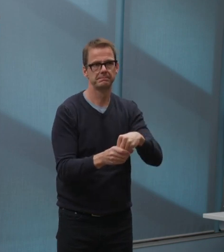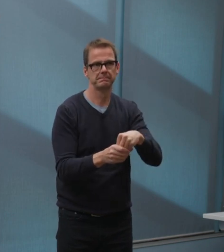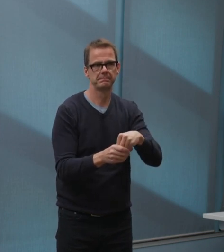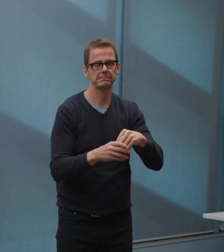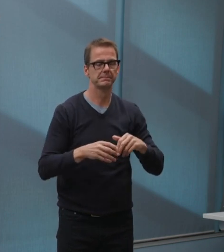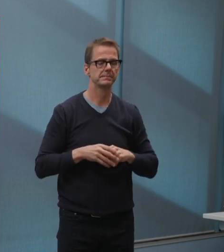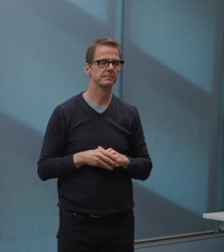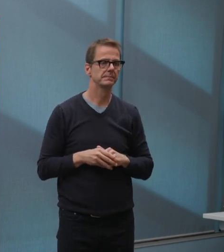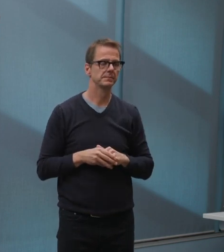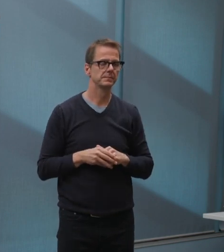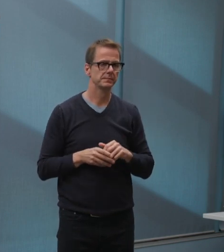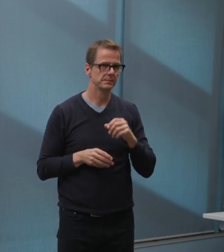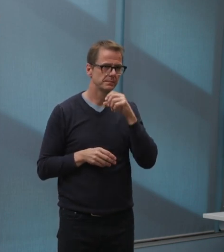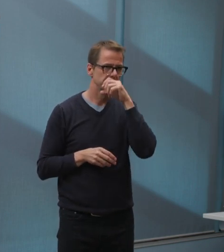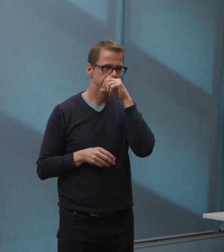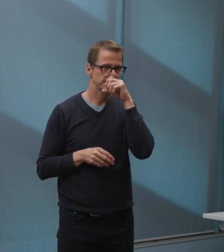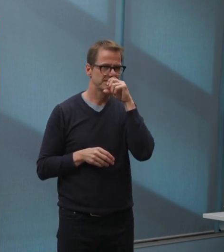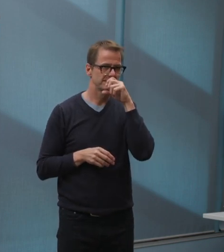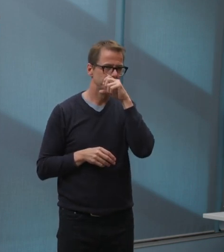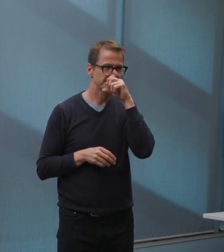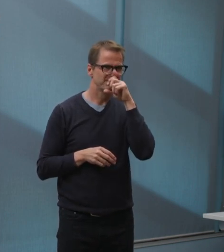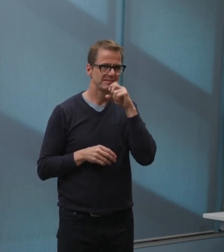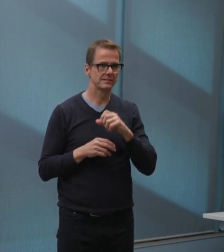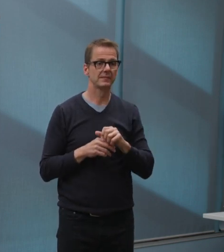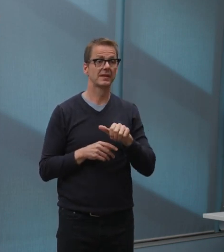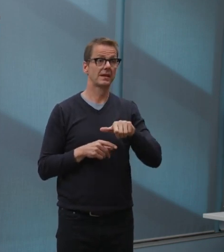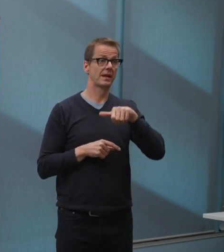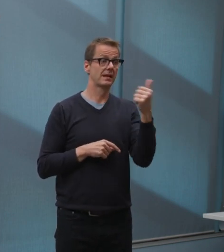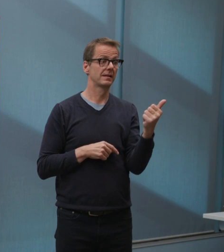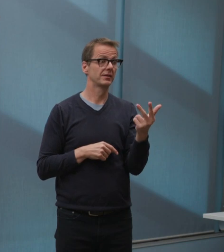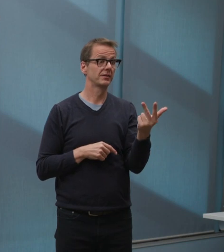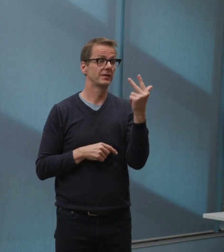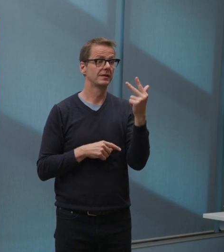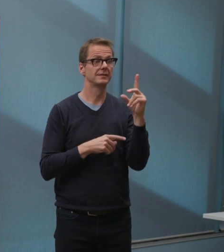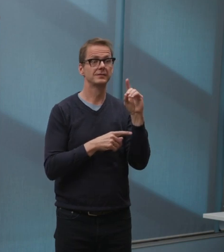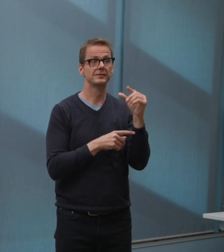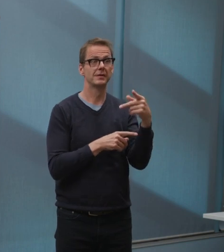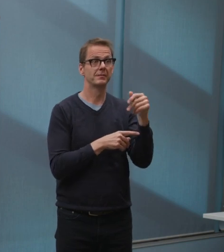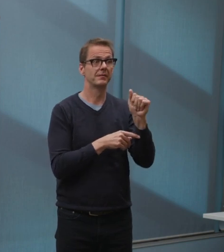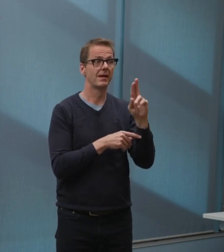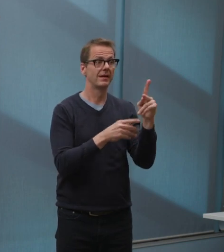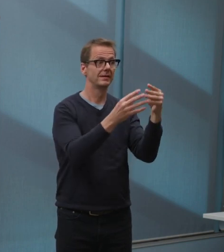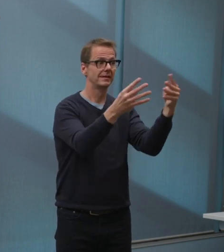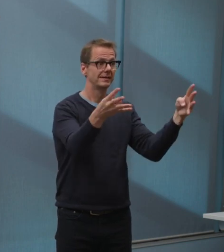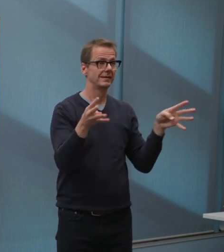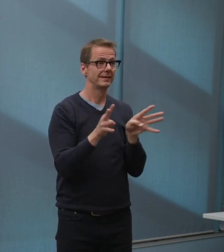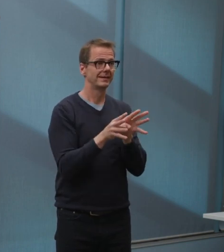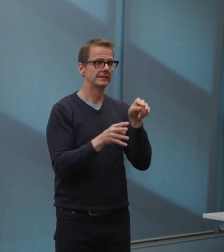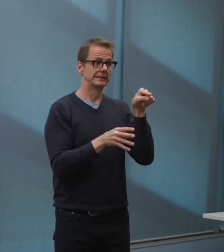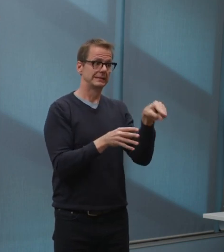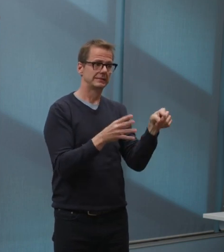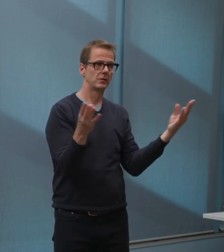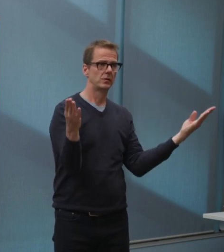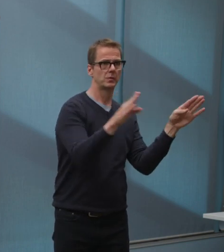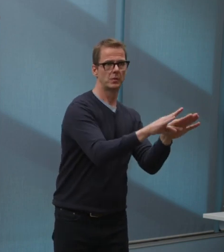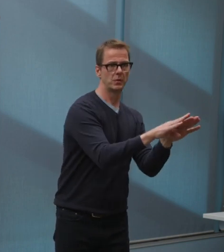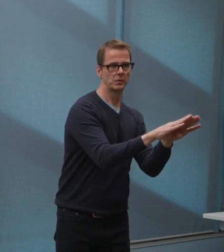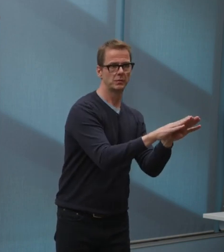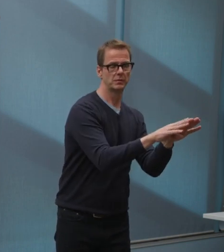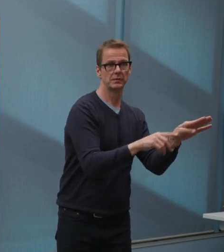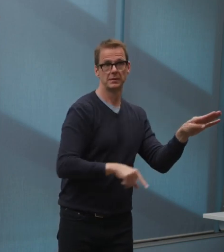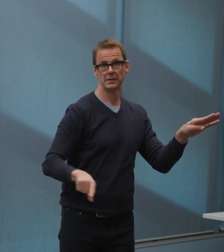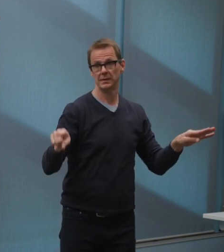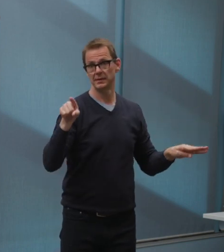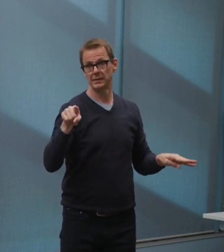fenced dog parks in the city will remain closed at this time while we monitor the performance at Lauderdale in terms of physical distancing